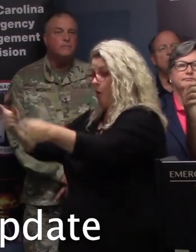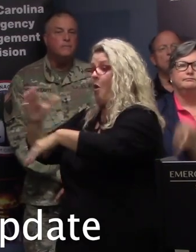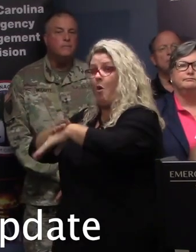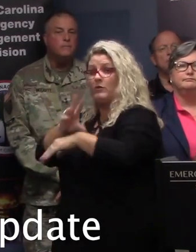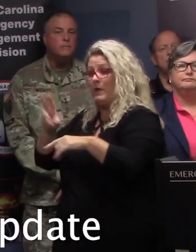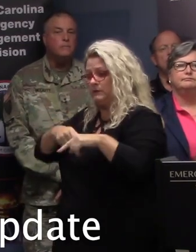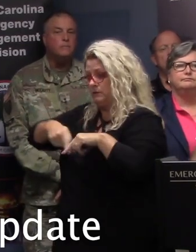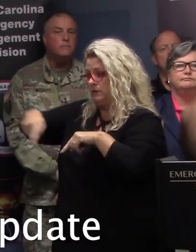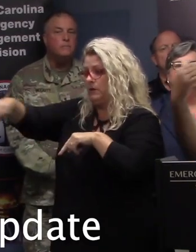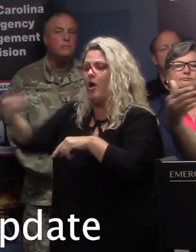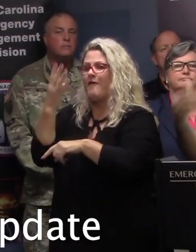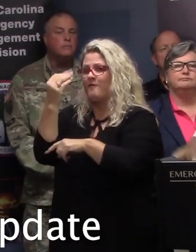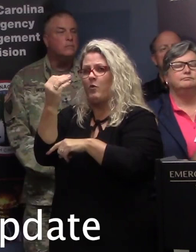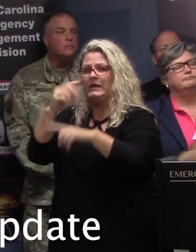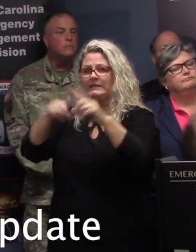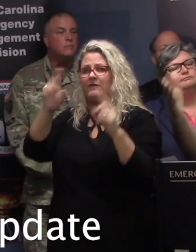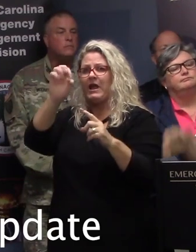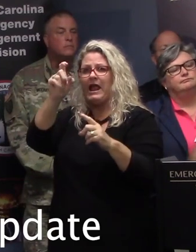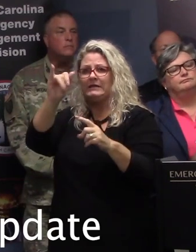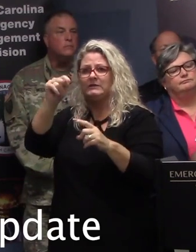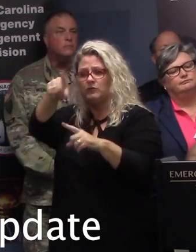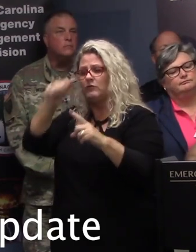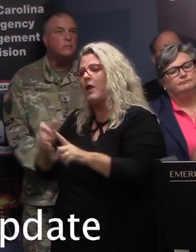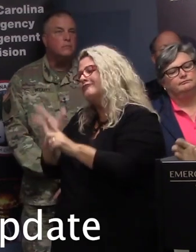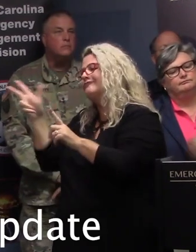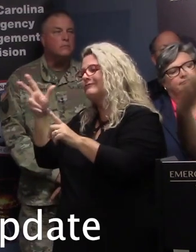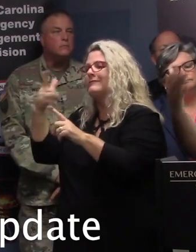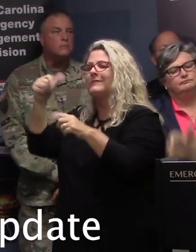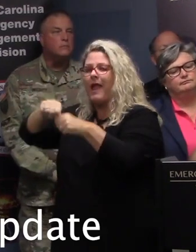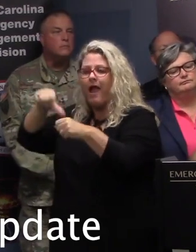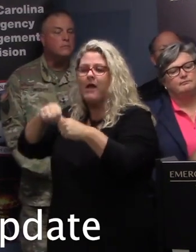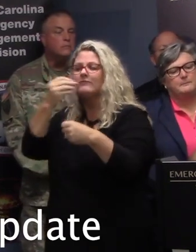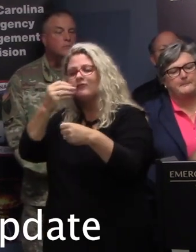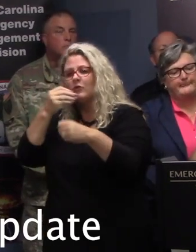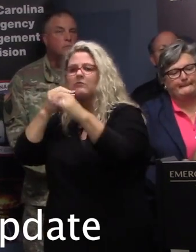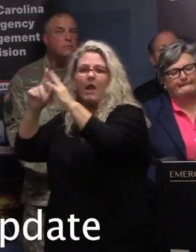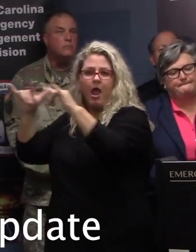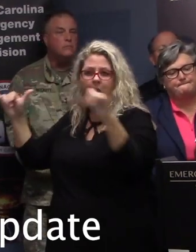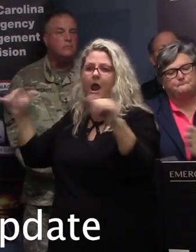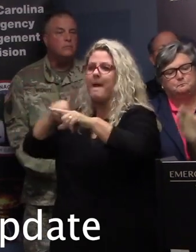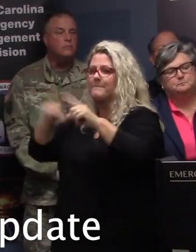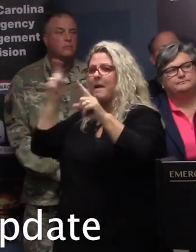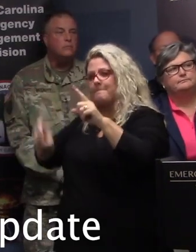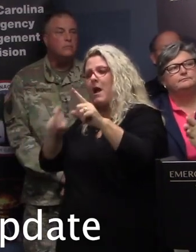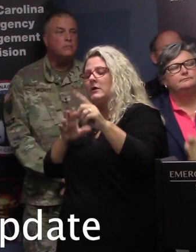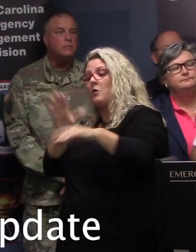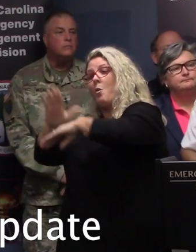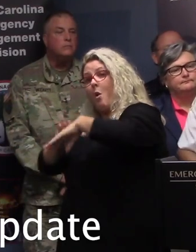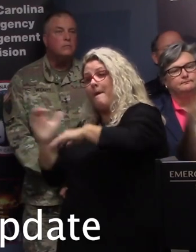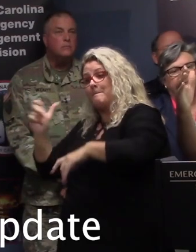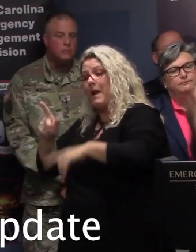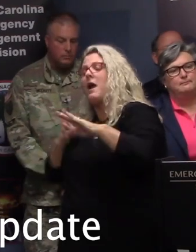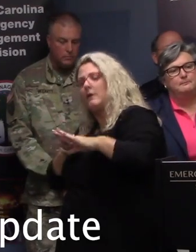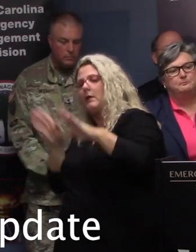exits that you will have an opportunity to get off of gas, restaurant, etc. So once we got the lane reversal